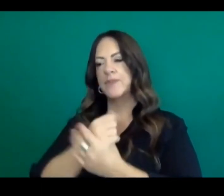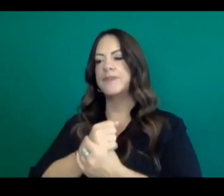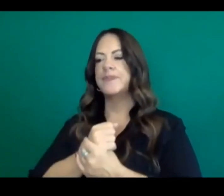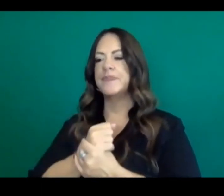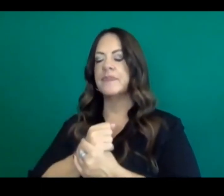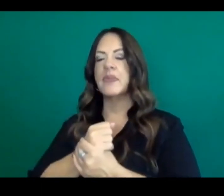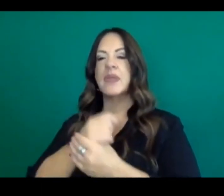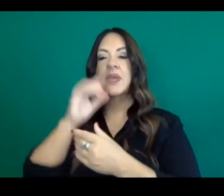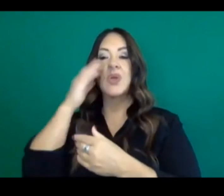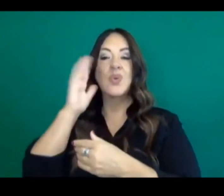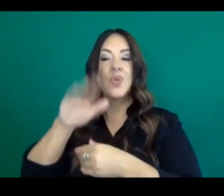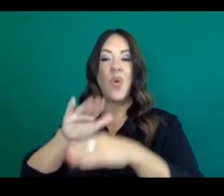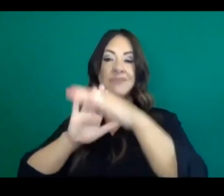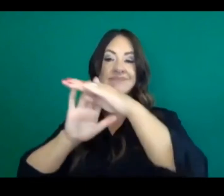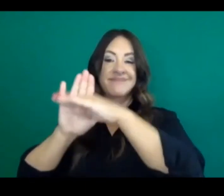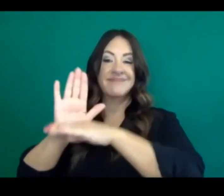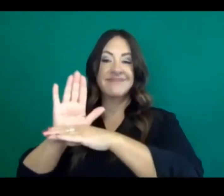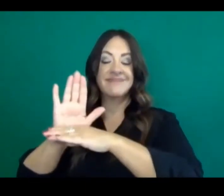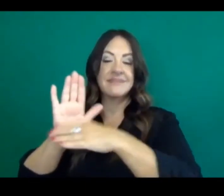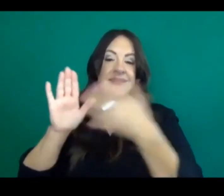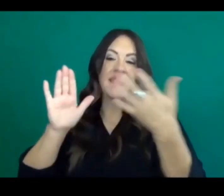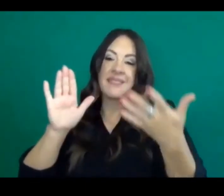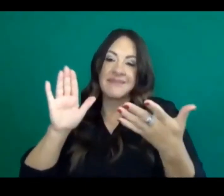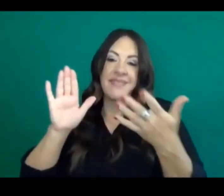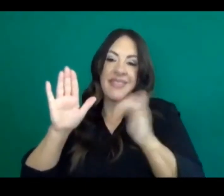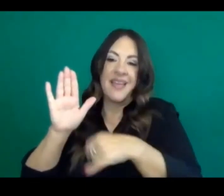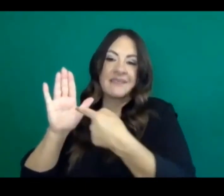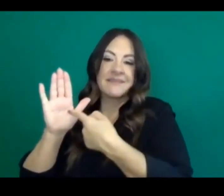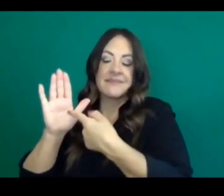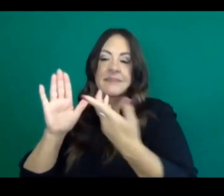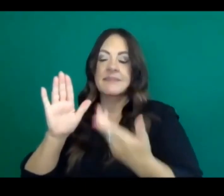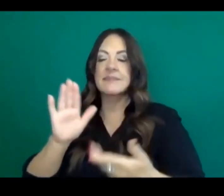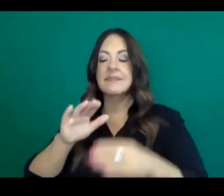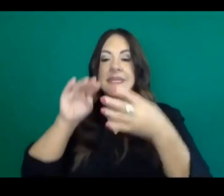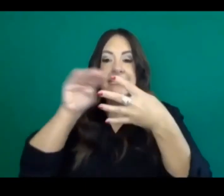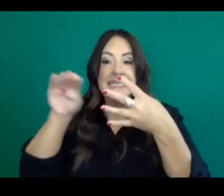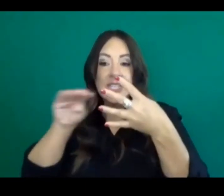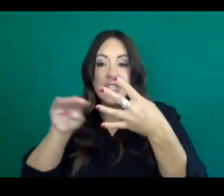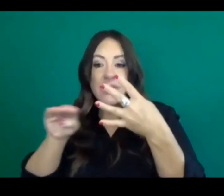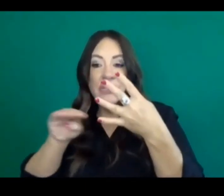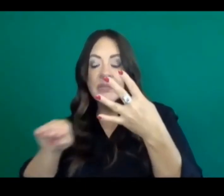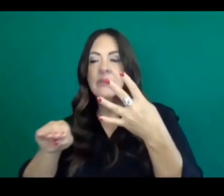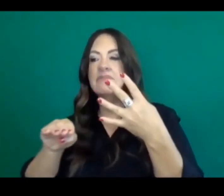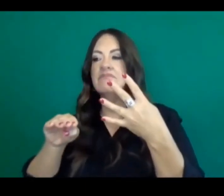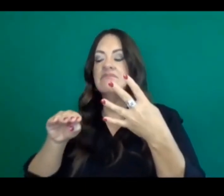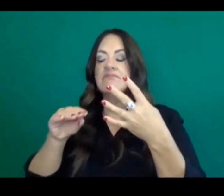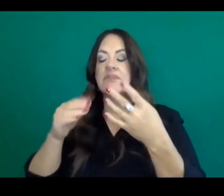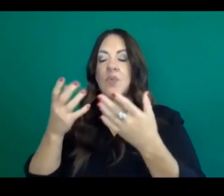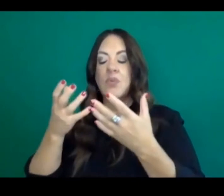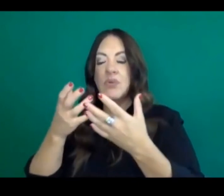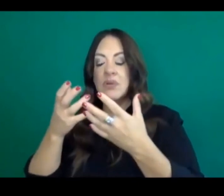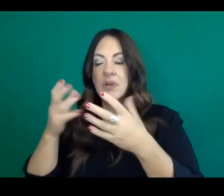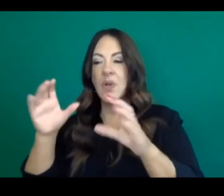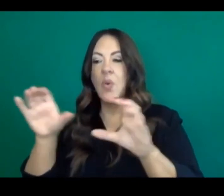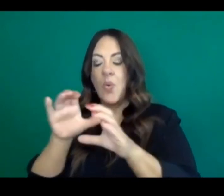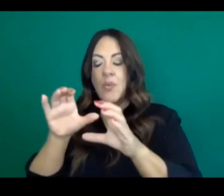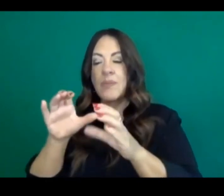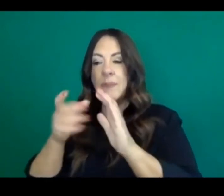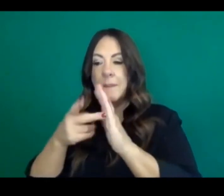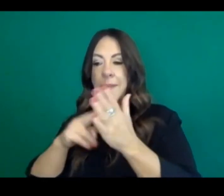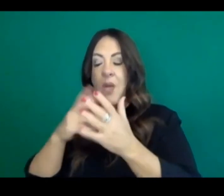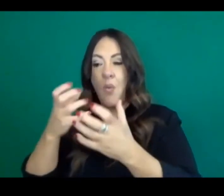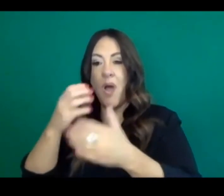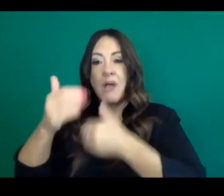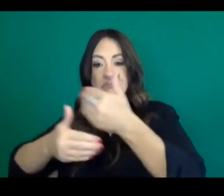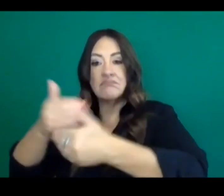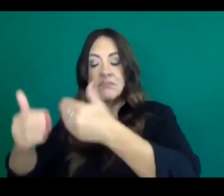guidelines, tiering is tiering, but it requires all of us to do our part. And, um, that's why we focus on Labor Day a